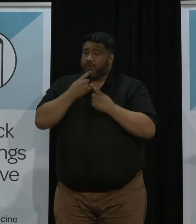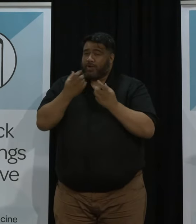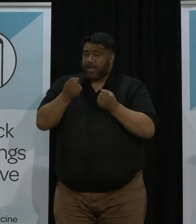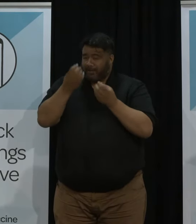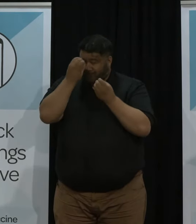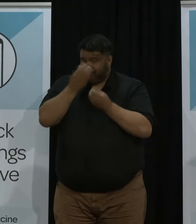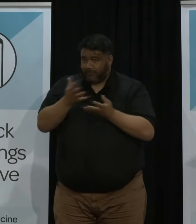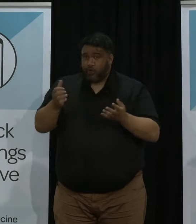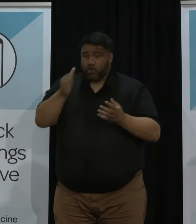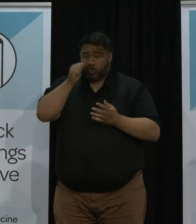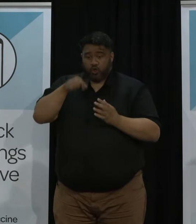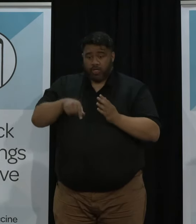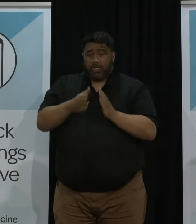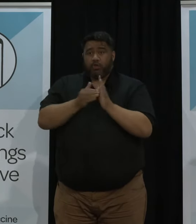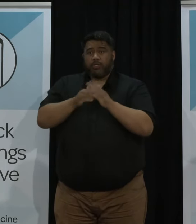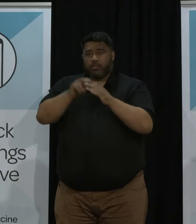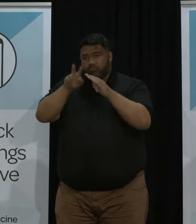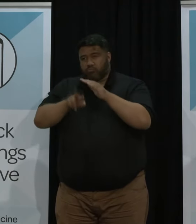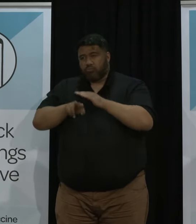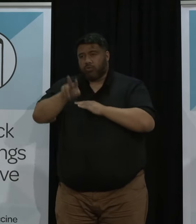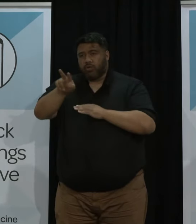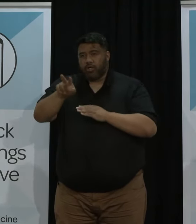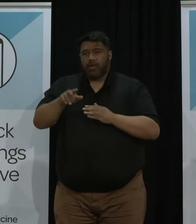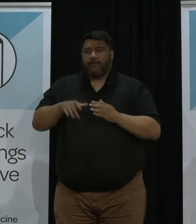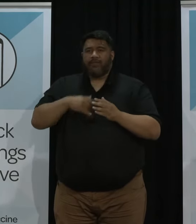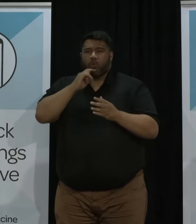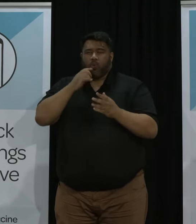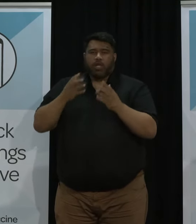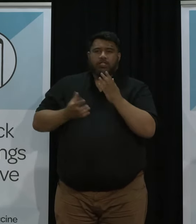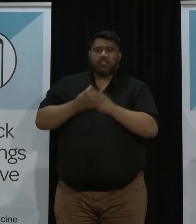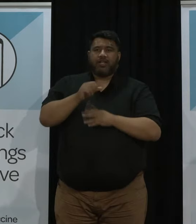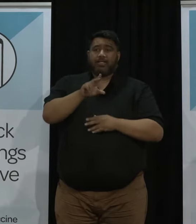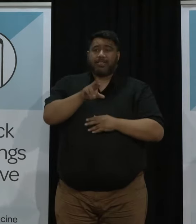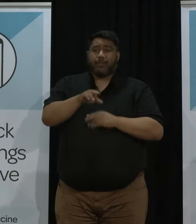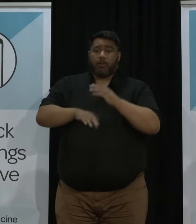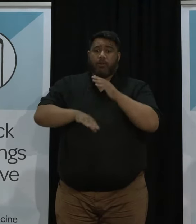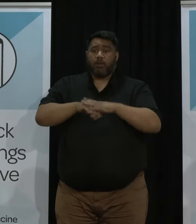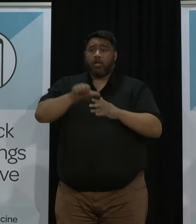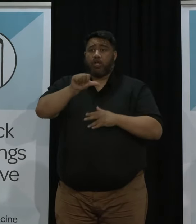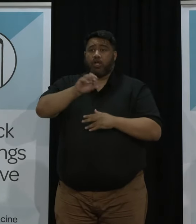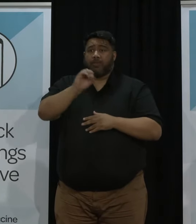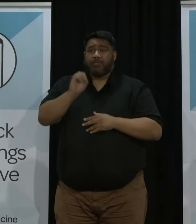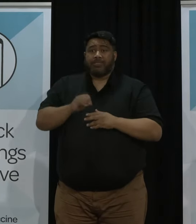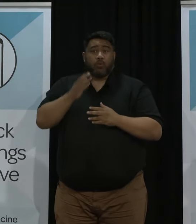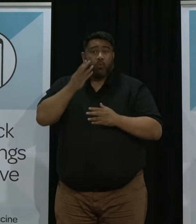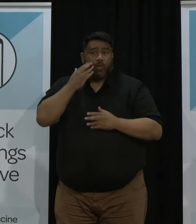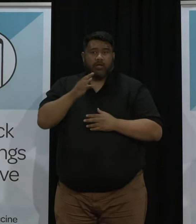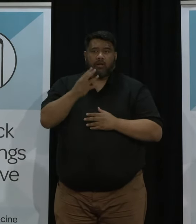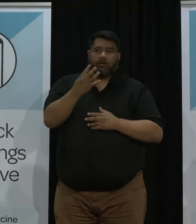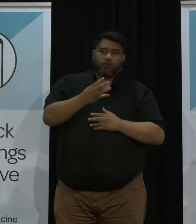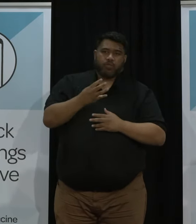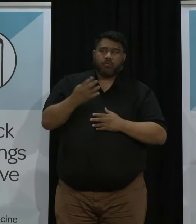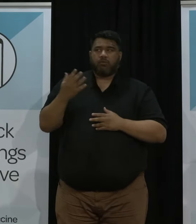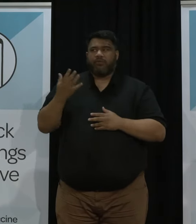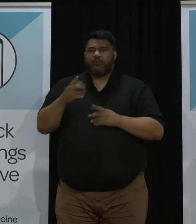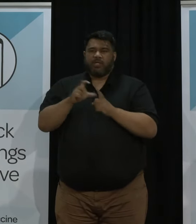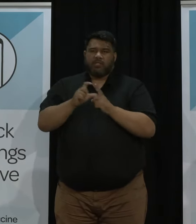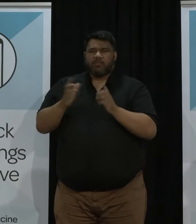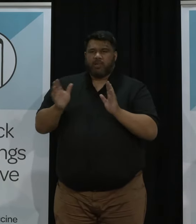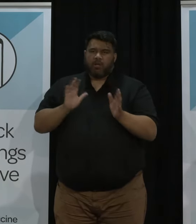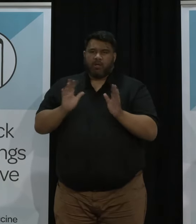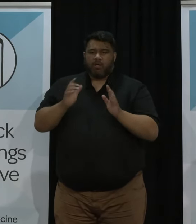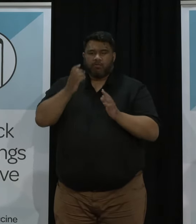projected to hit 90% double dose on the 14th or 15th of December as the Auckland boundary changes